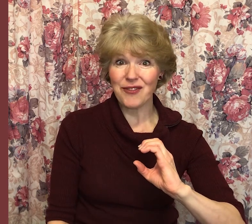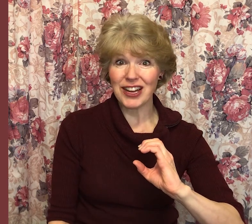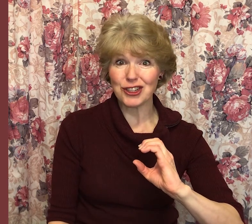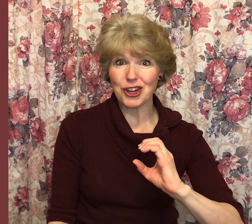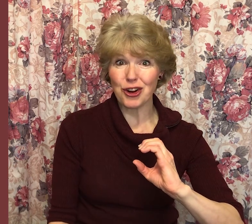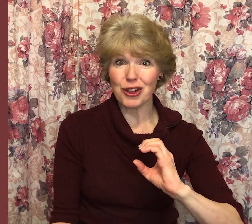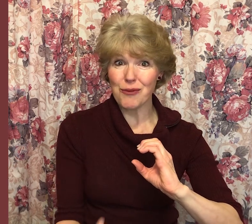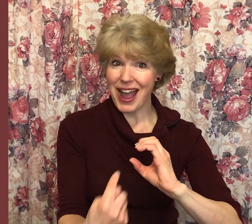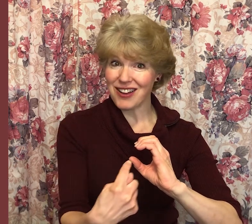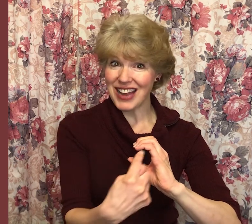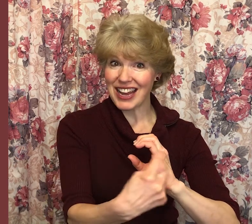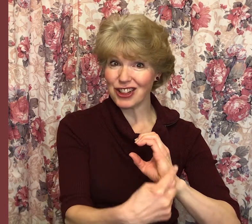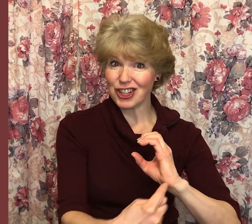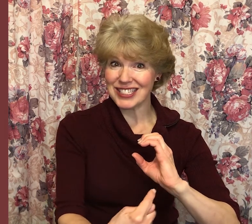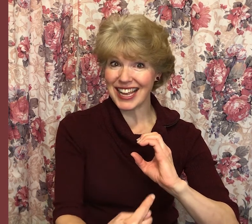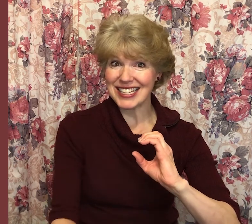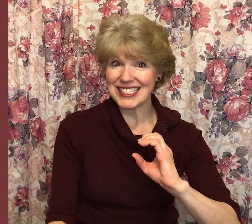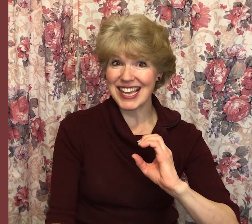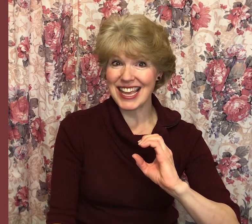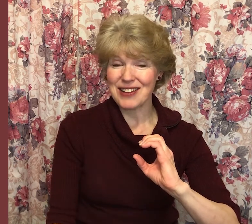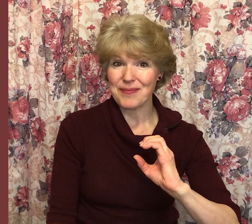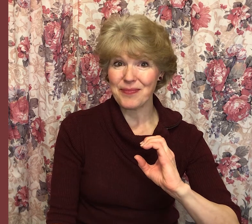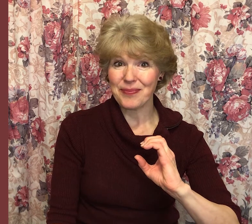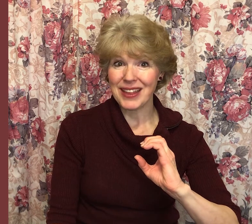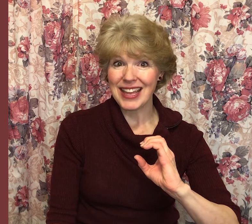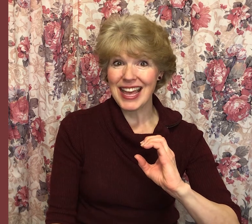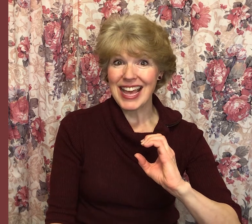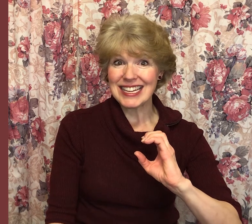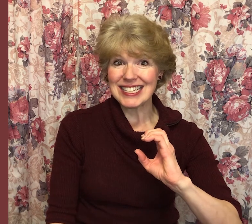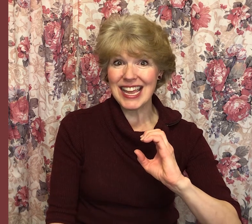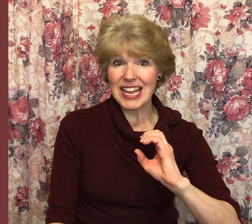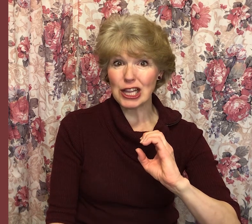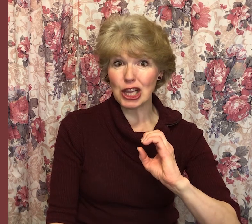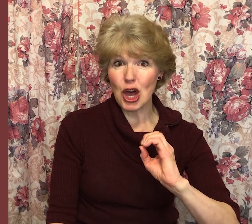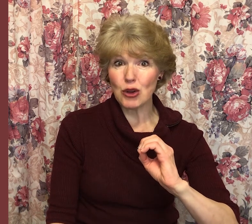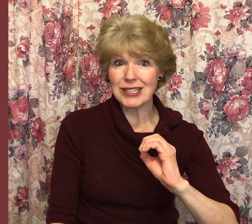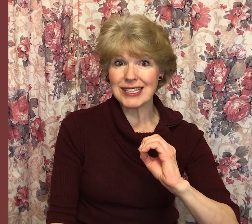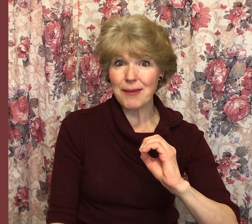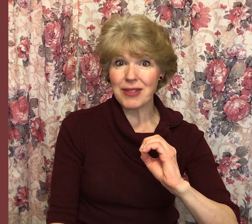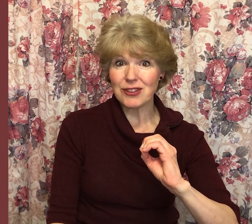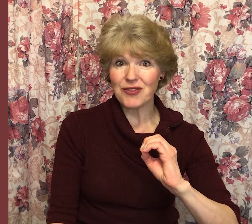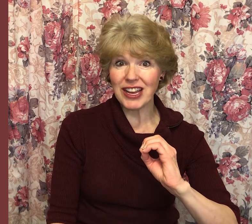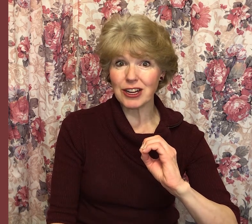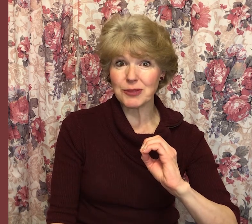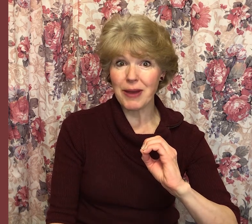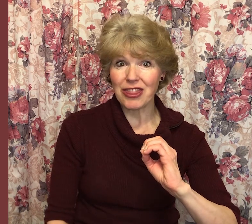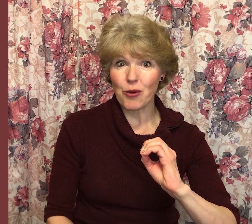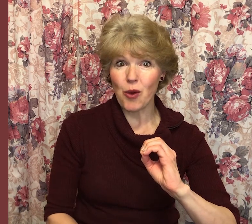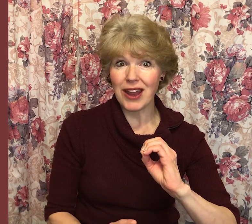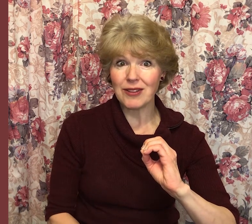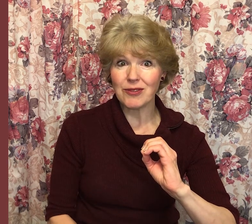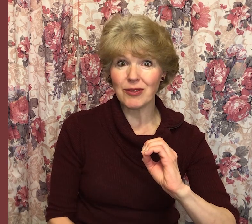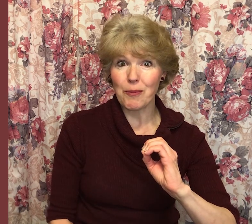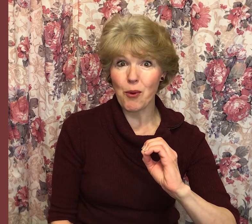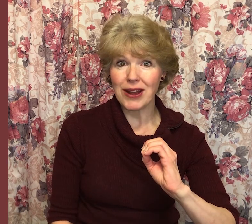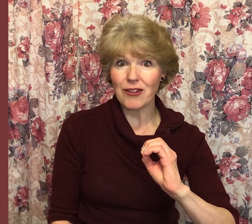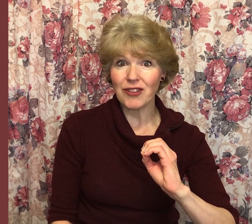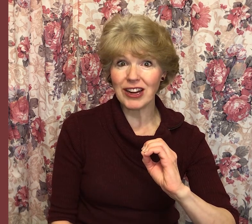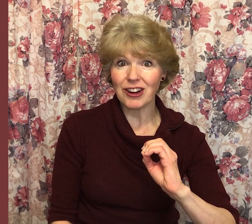fingers curl around and it looks like a C. D closes up those fingers, but the one, the pointer finger